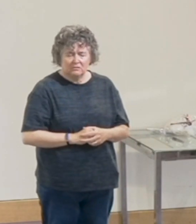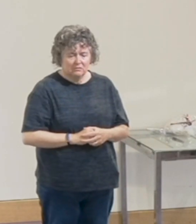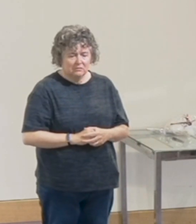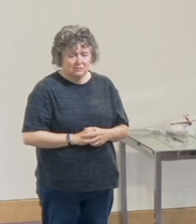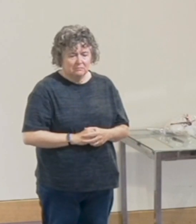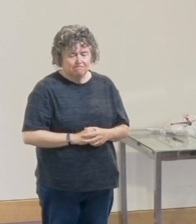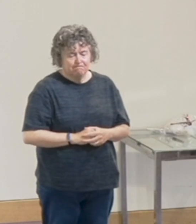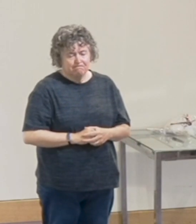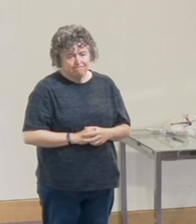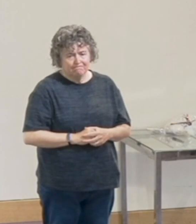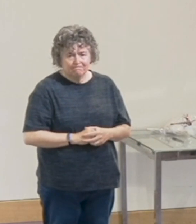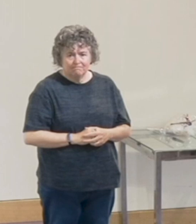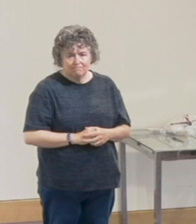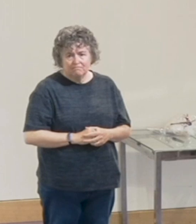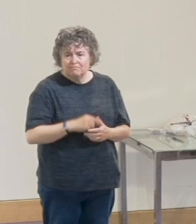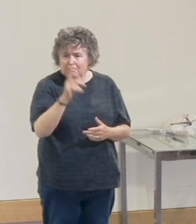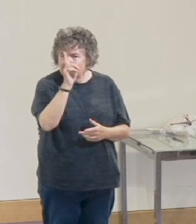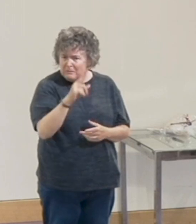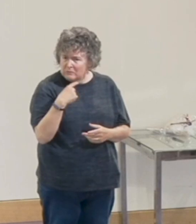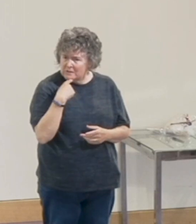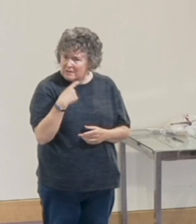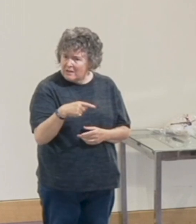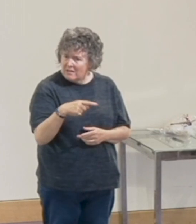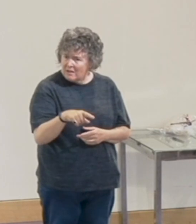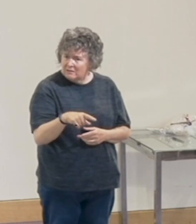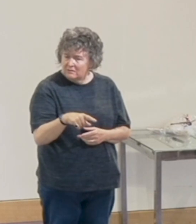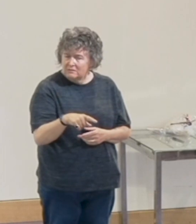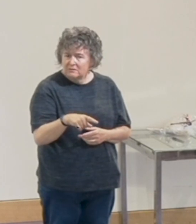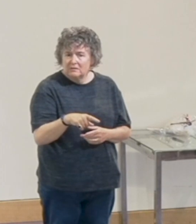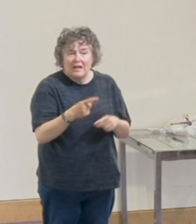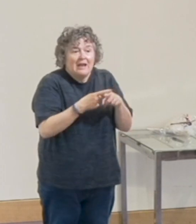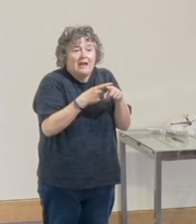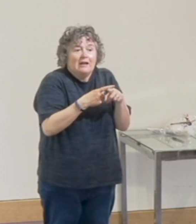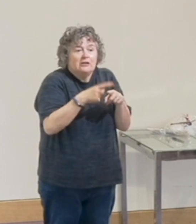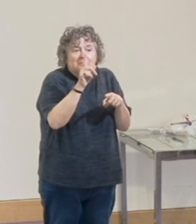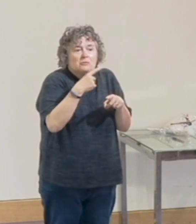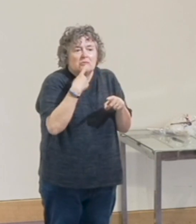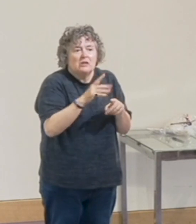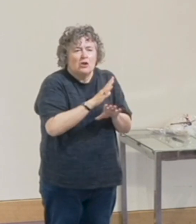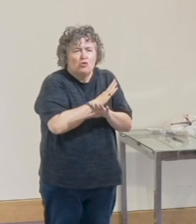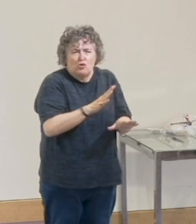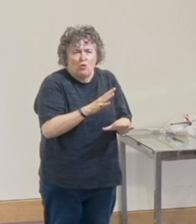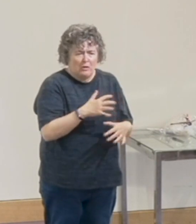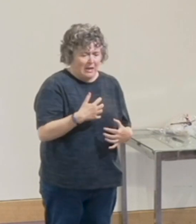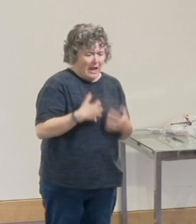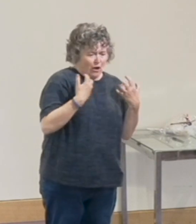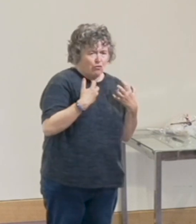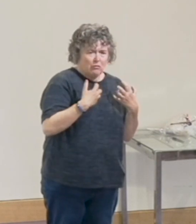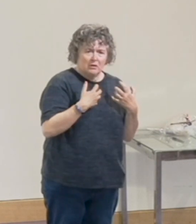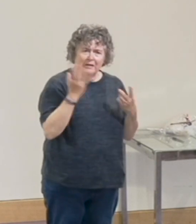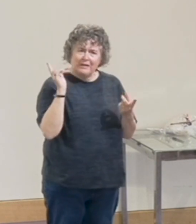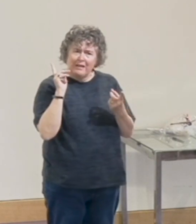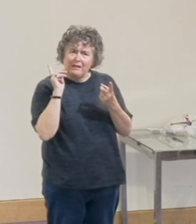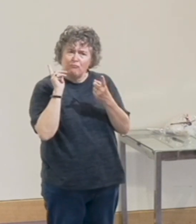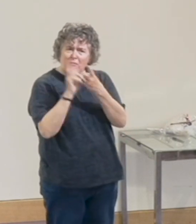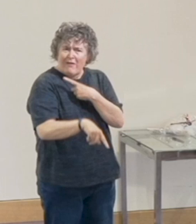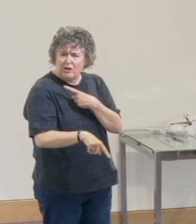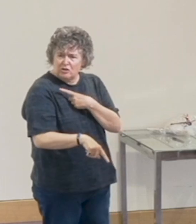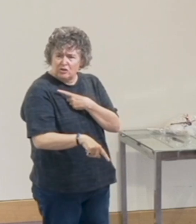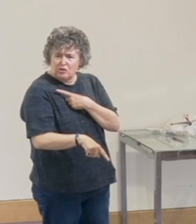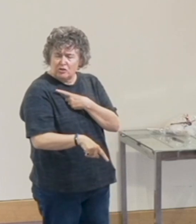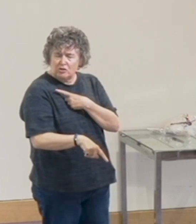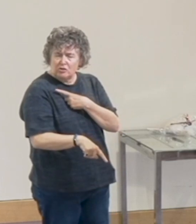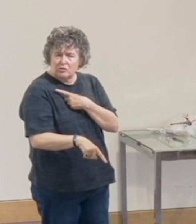Now, this has become a mantra for, or a rule of life, for quite a few people. It was attributed to,